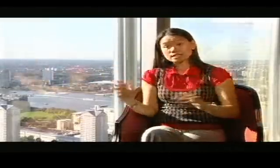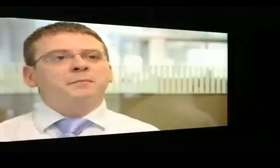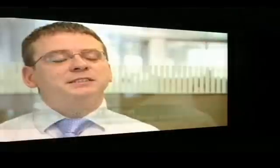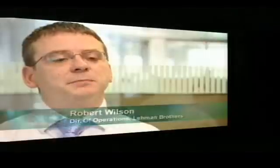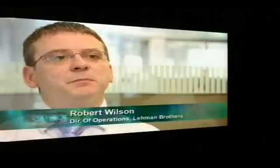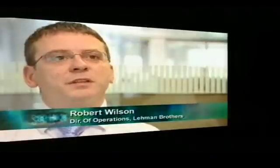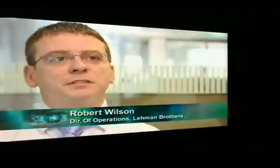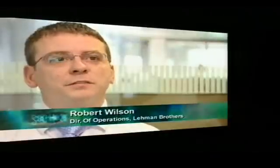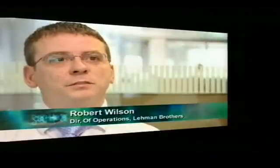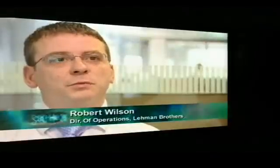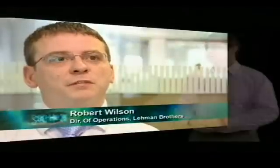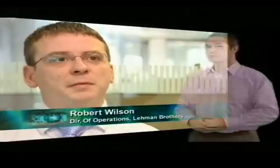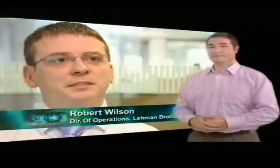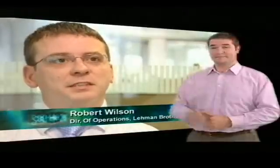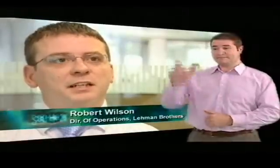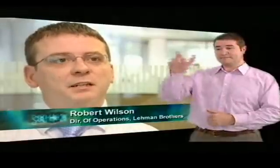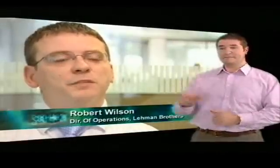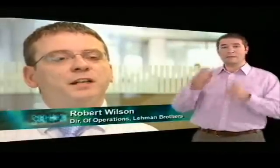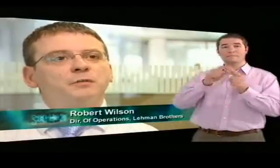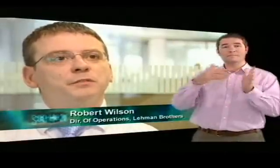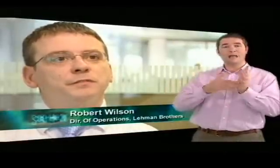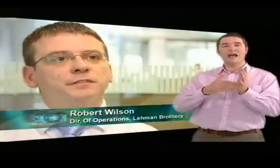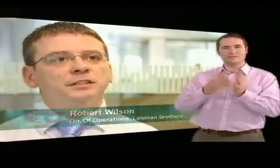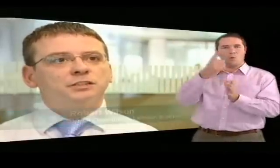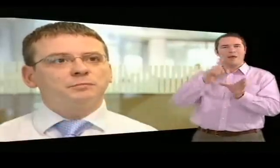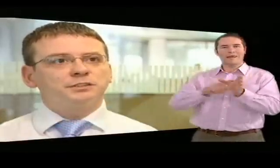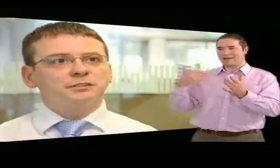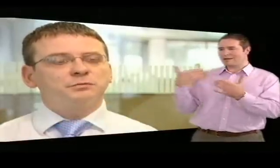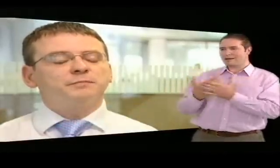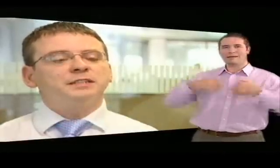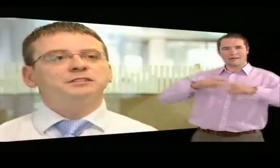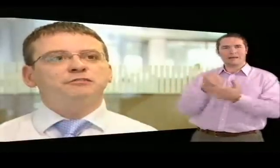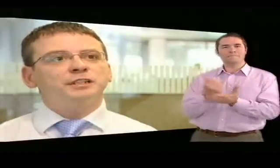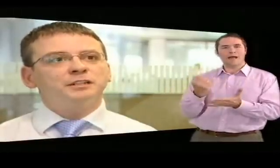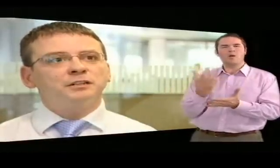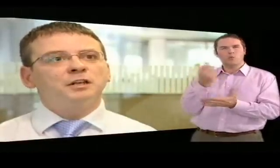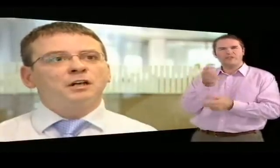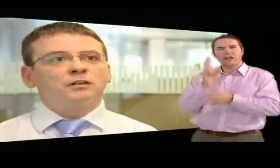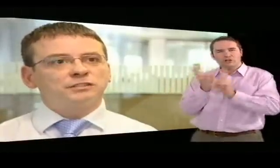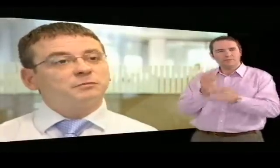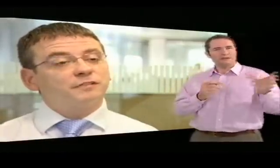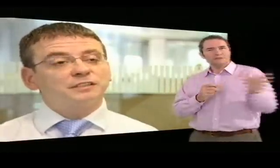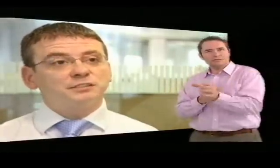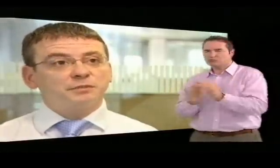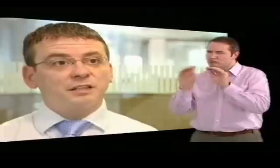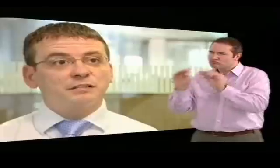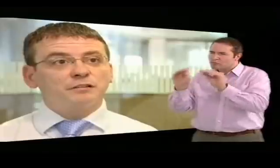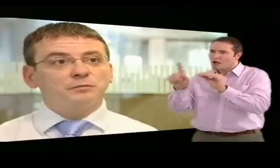Pez has been with us for 12 months now, and with the help of the interpreters, we've managed to train her on some of the functions within the group.